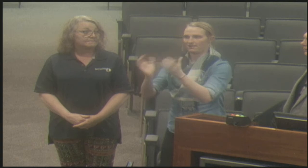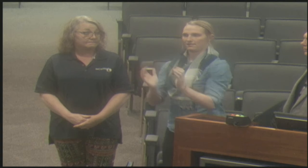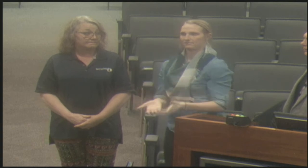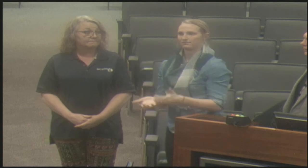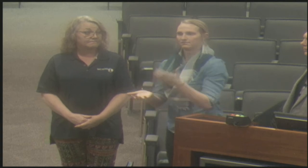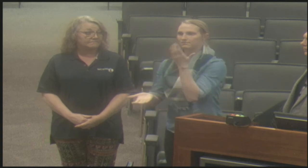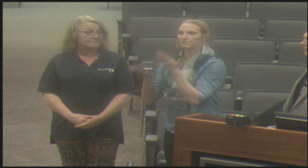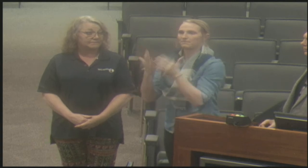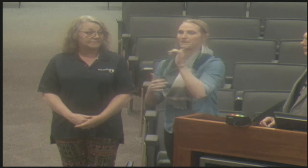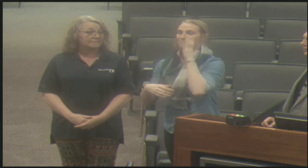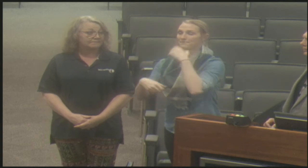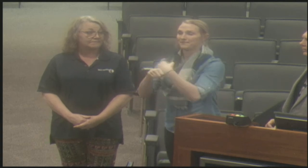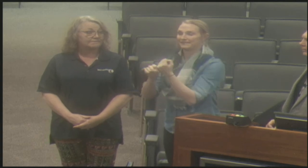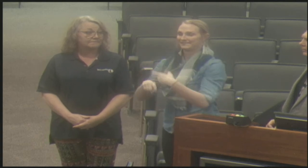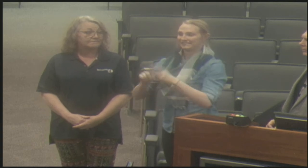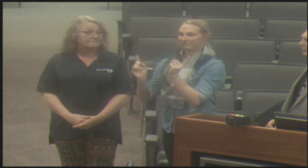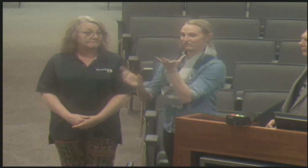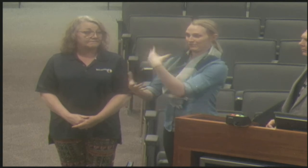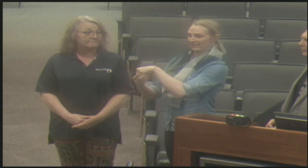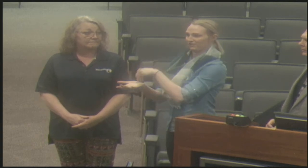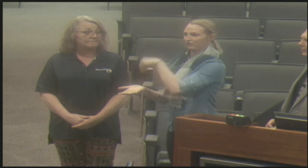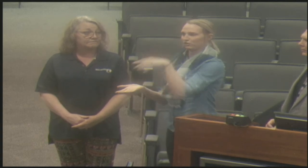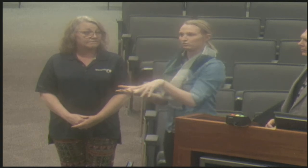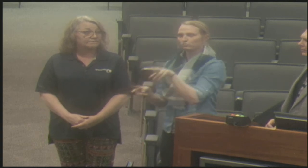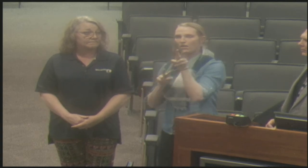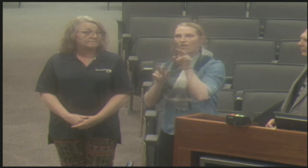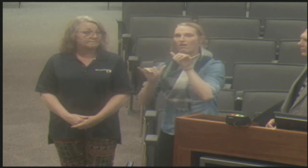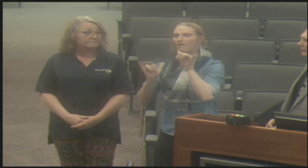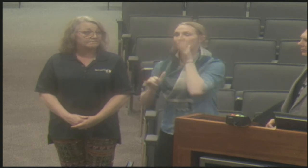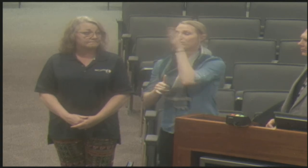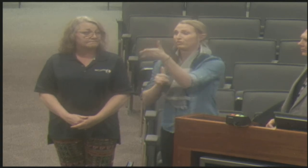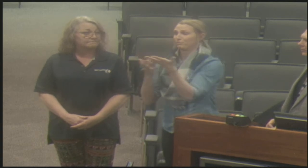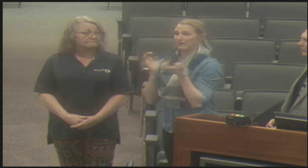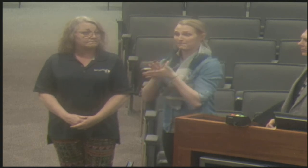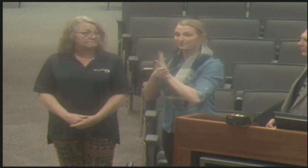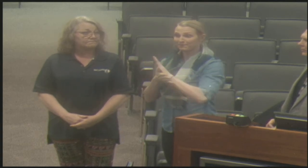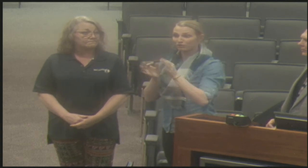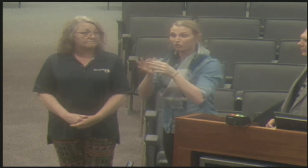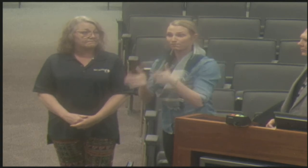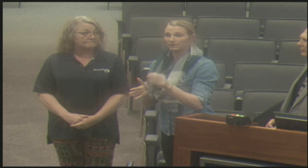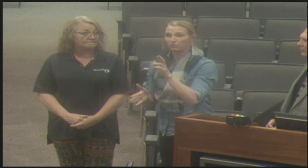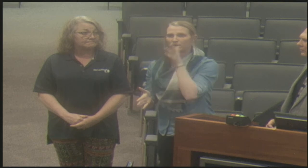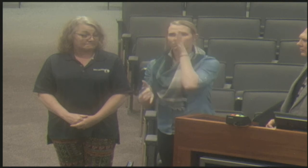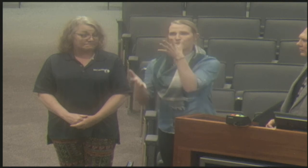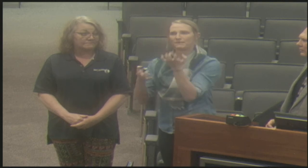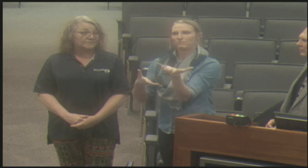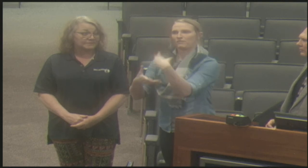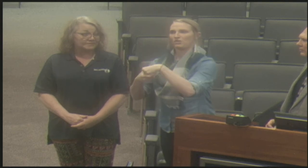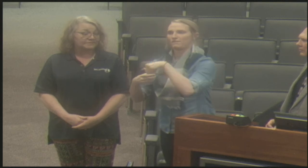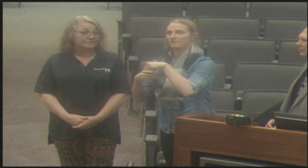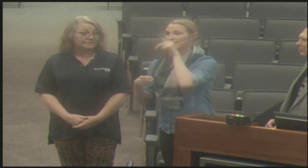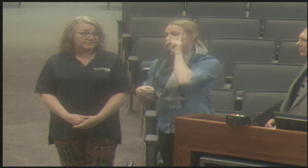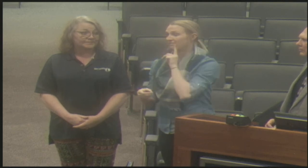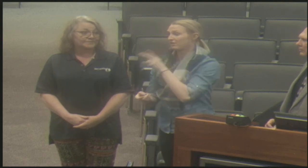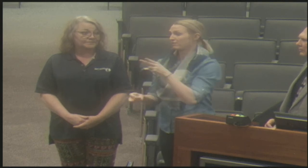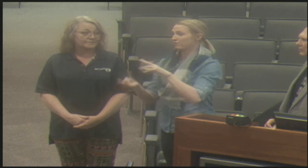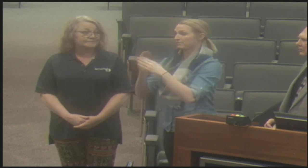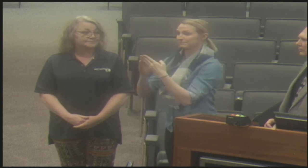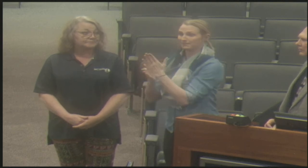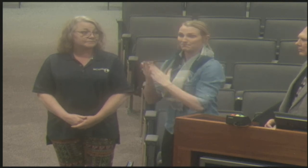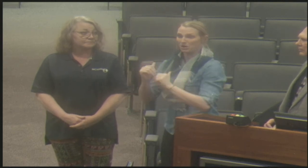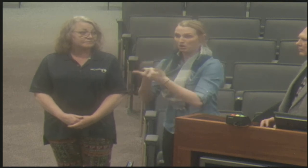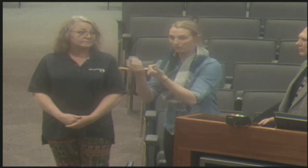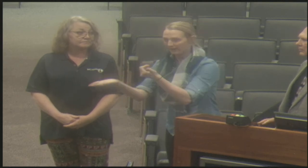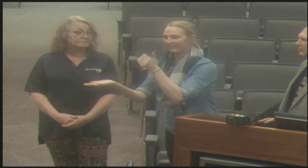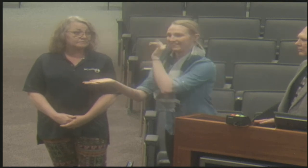I think all schools should provide link sign language because I think that would make a difference amongst the student body. It could give career